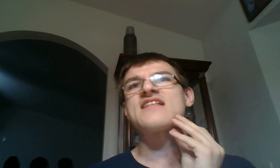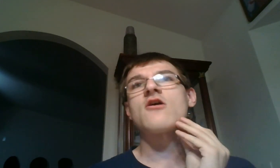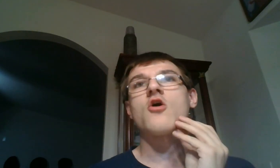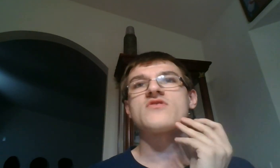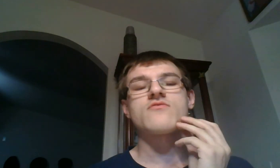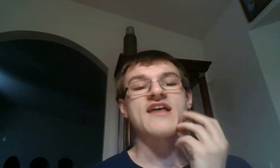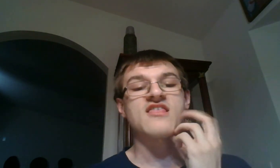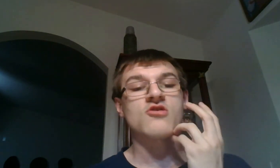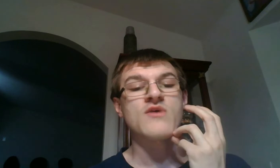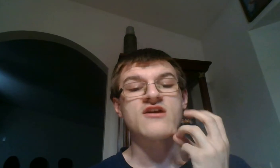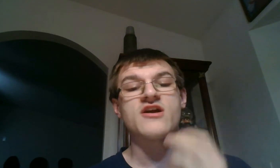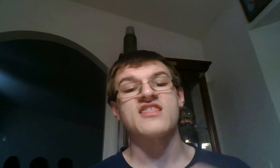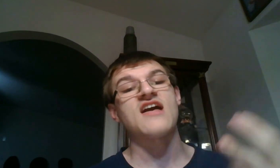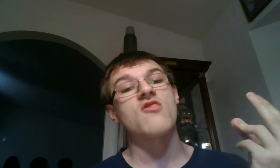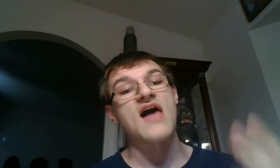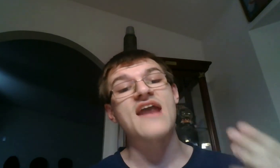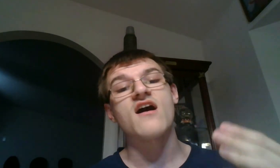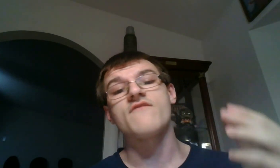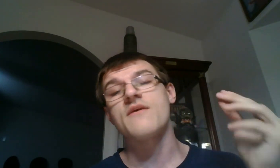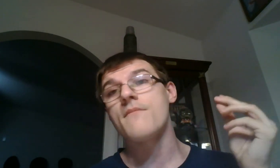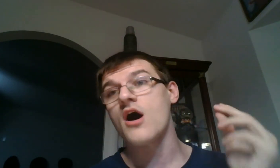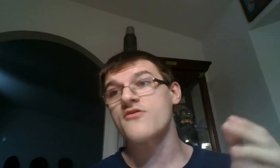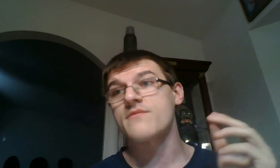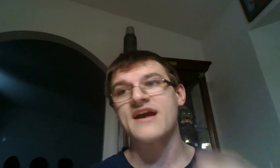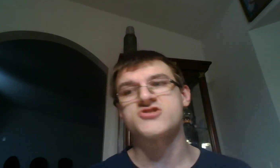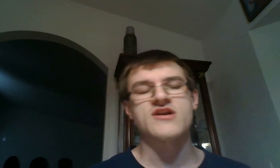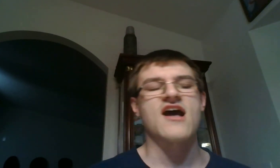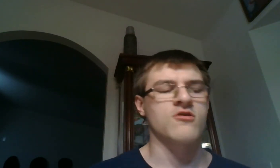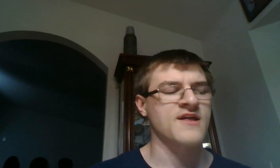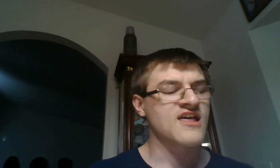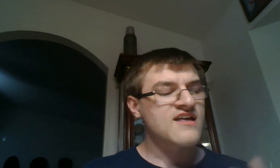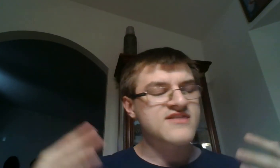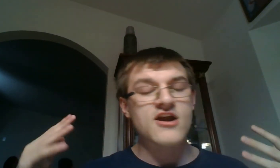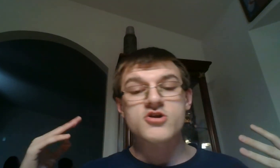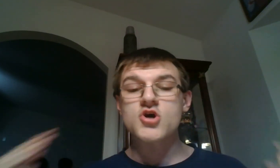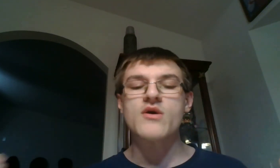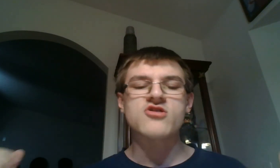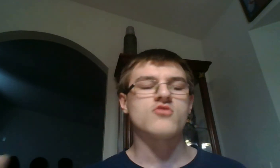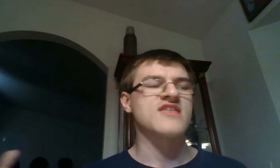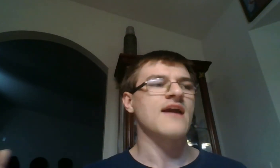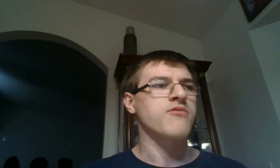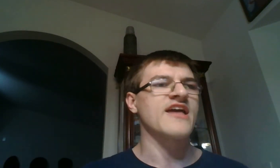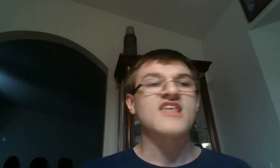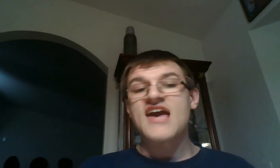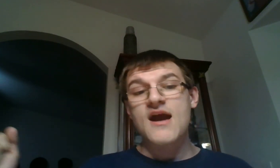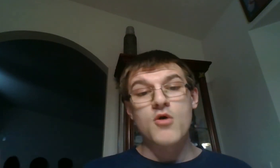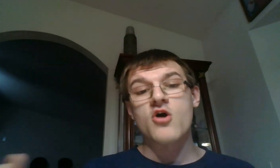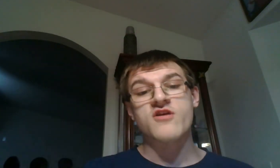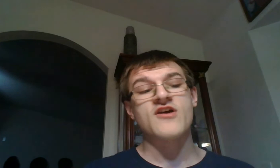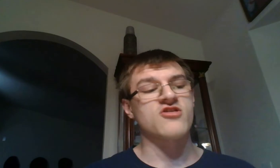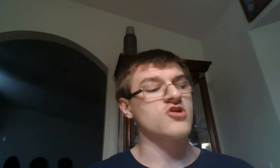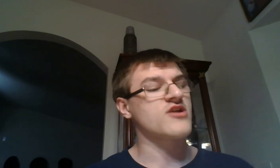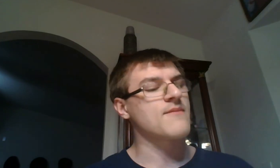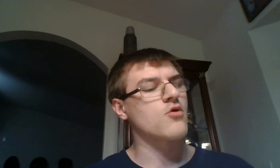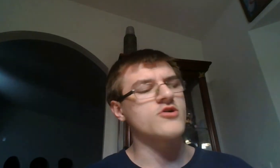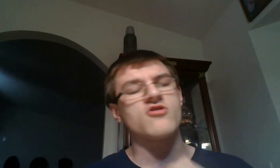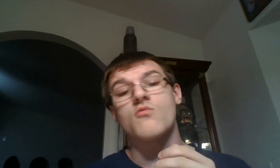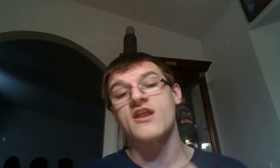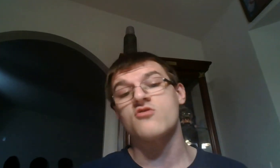that over the rest of this week, you're going to see a lot of the other major announcements that are going to take place. And we'll also very soon, you'll get more news on what is going